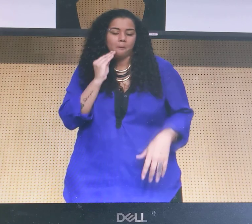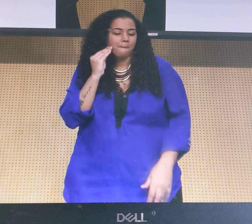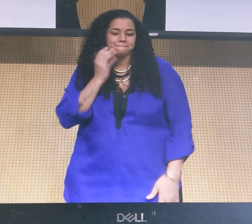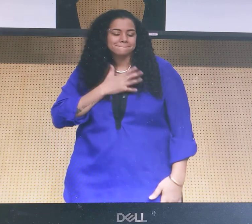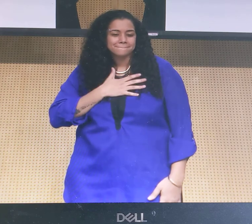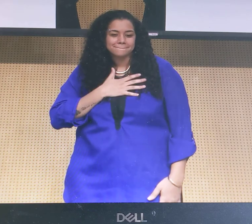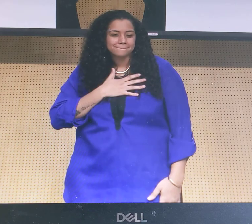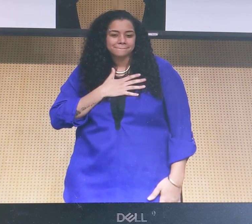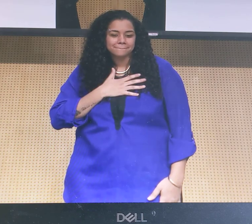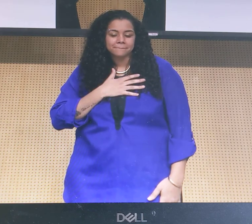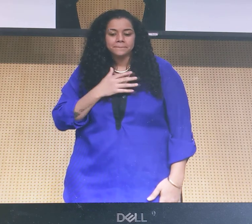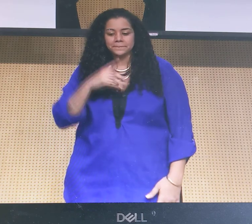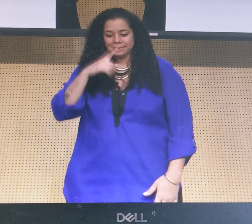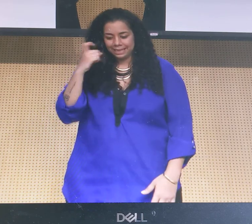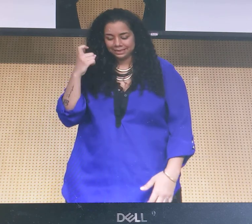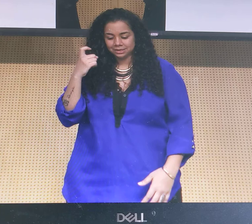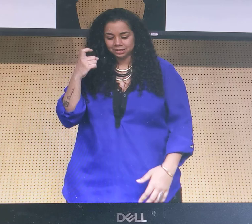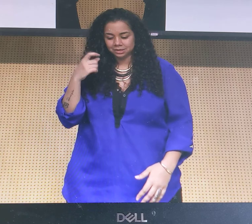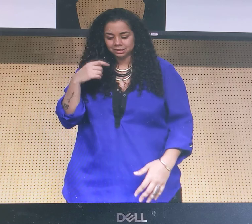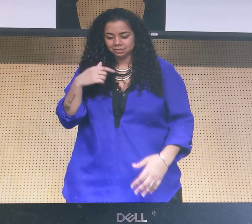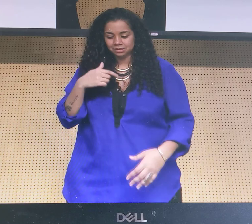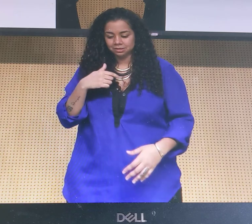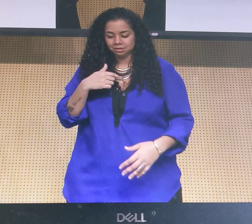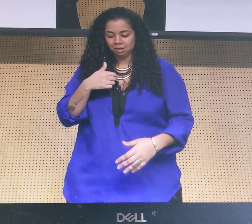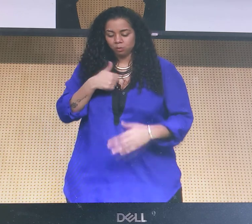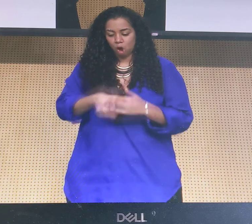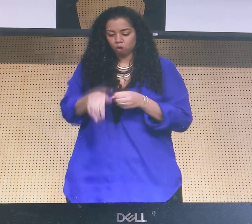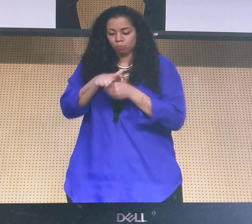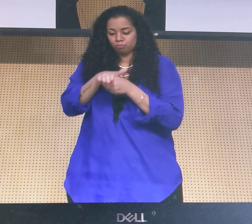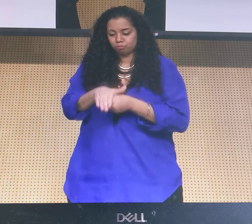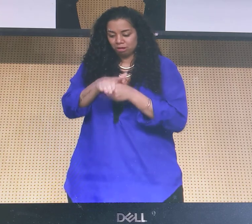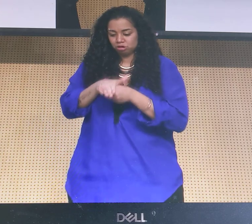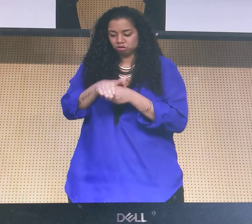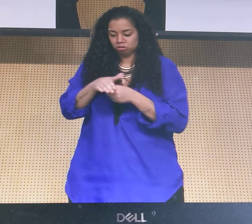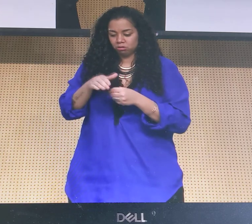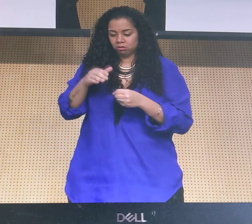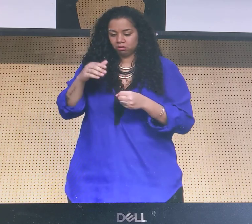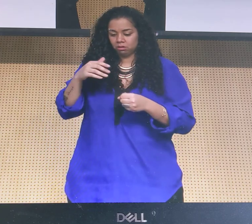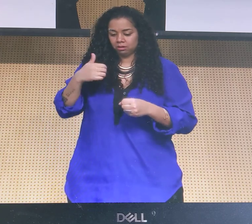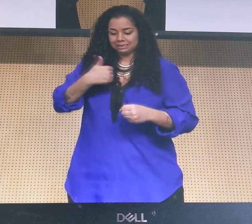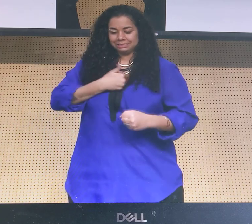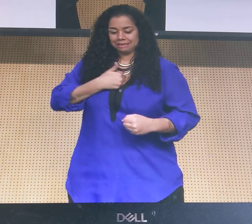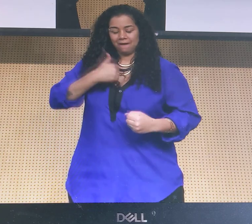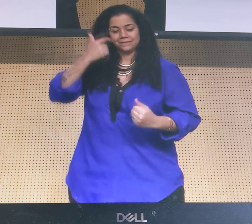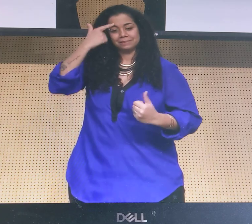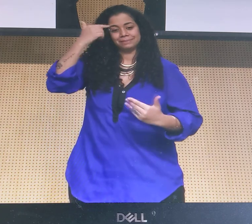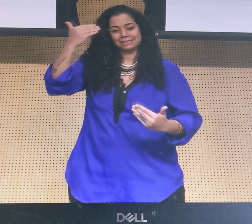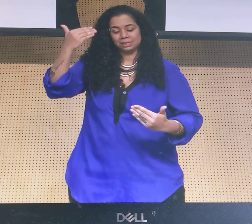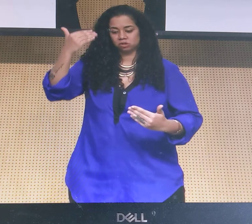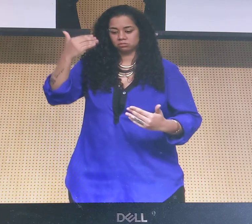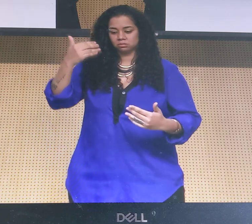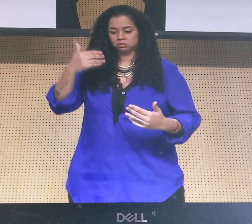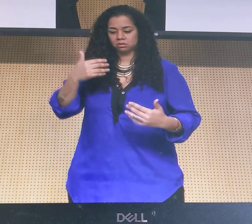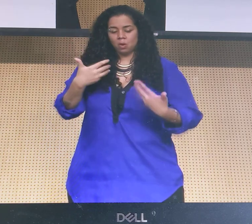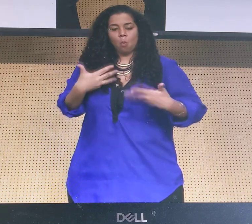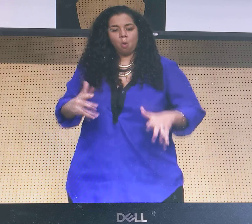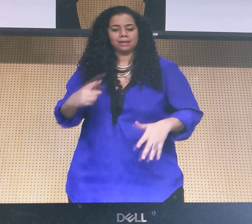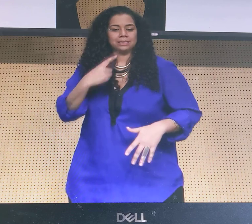And I said, I didn't want to come home. I didn't want to come home because there would be so much